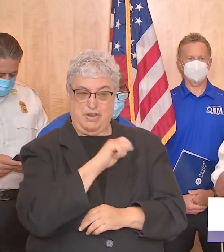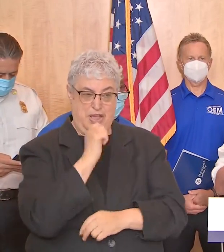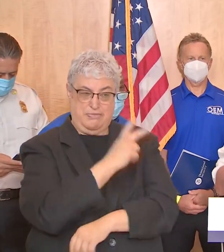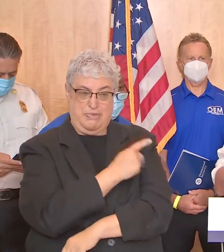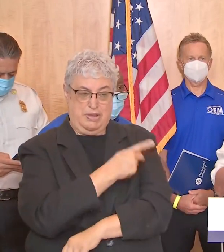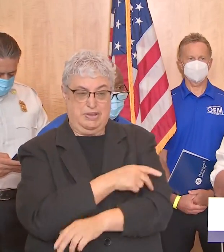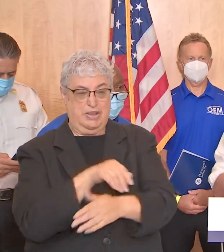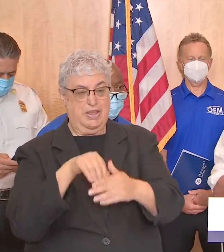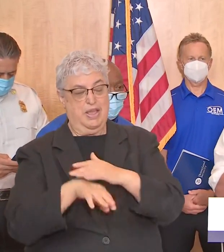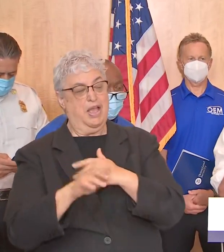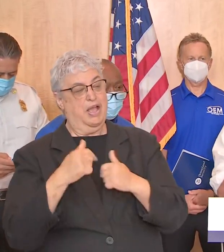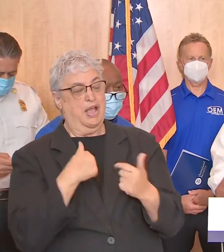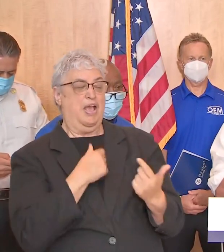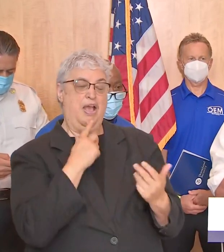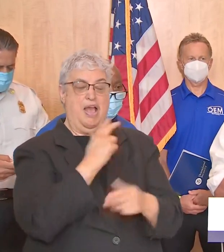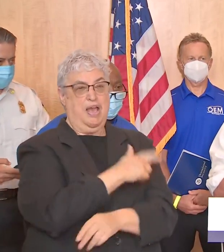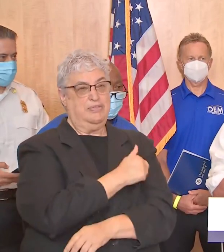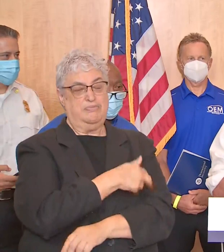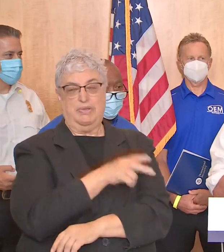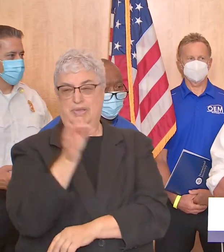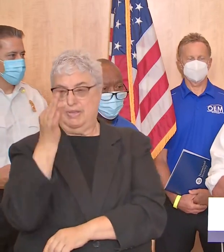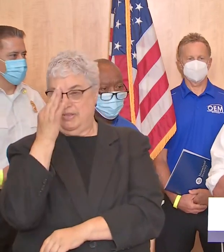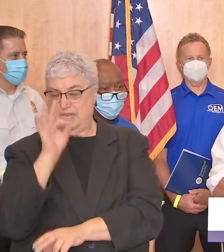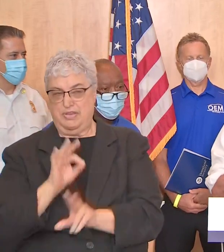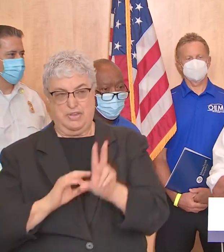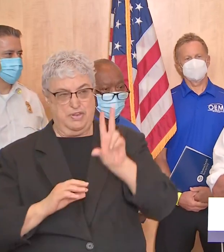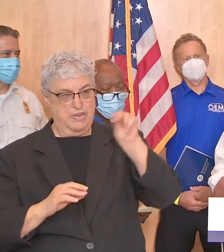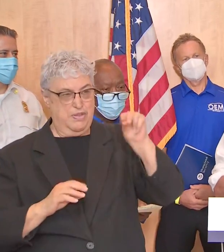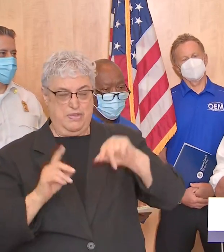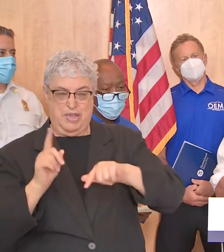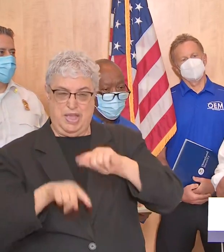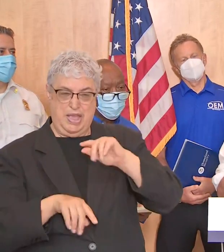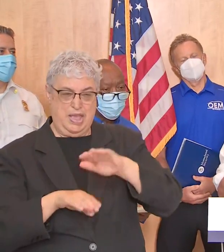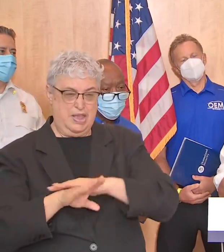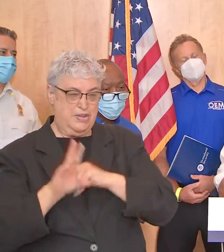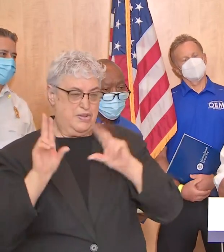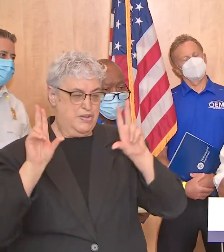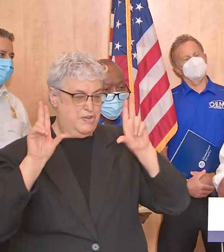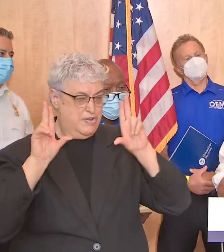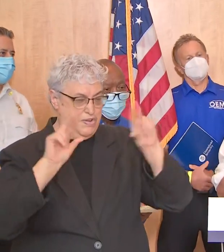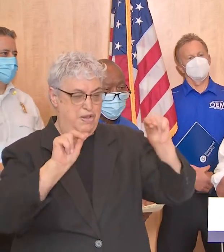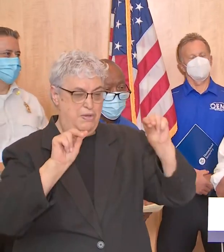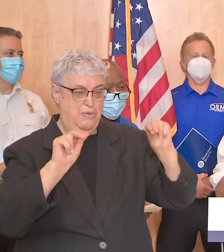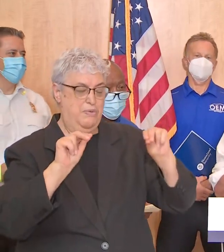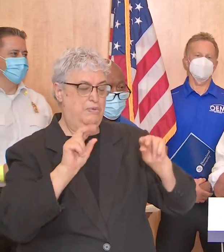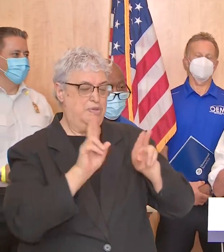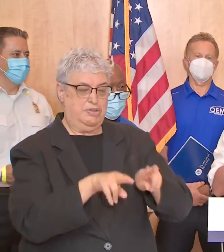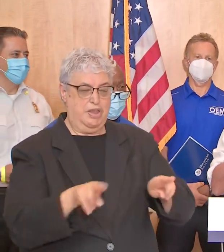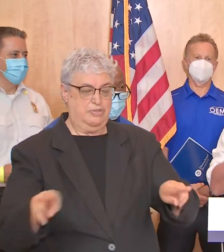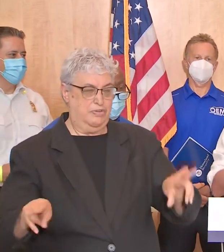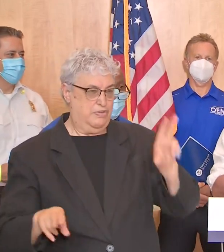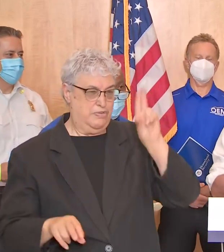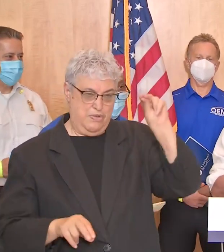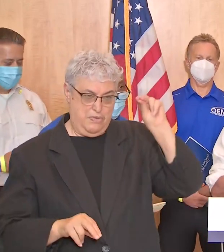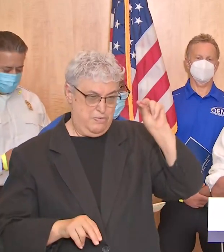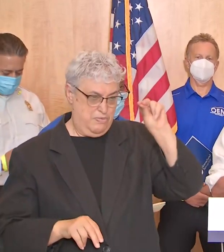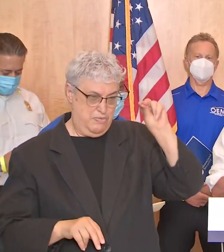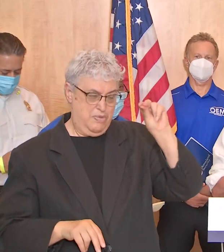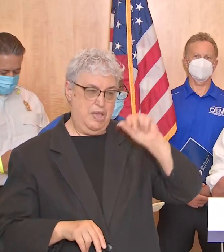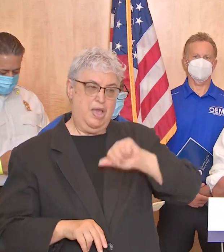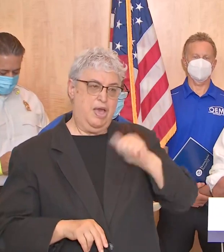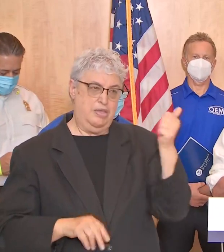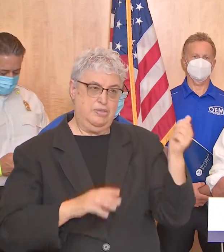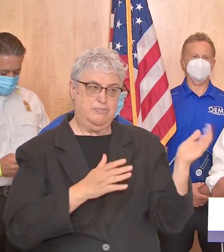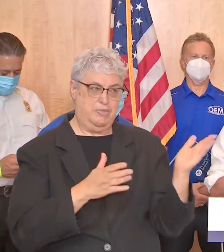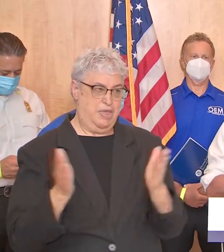think that well if things go bad i'll just go to the hospital down the street the hospitals will not let you in hospitals will not function as shelters so you need to have a different